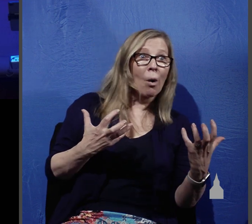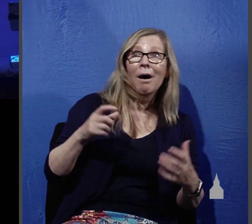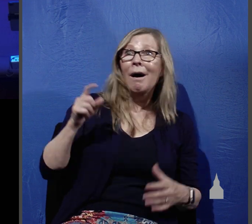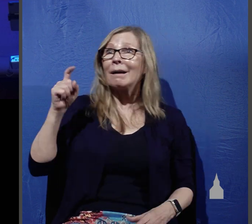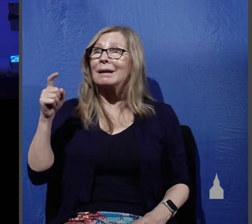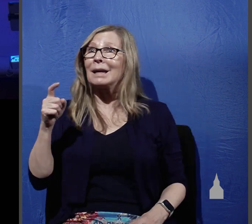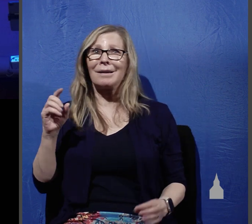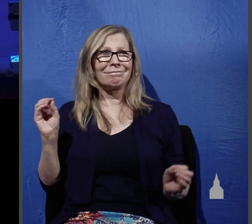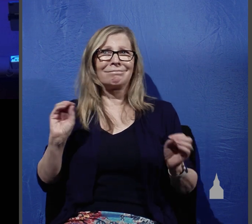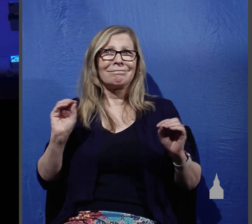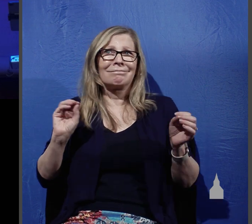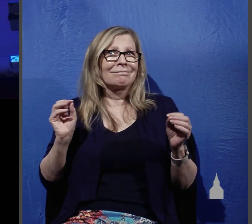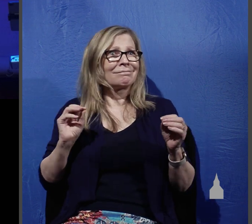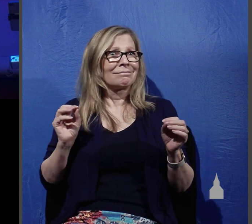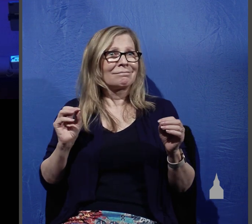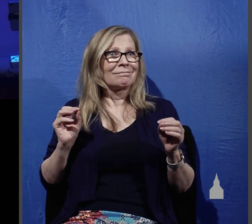because the Lord is my shepherd therefore